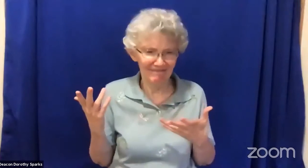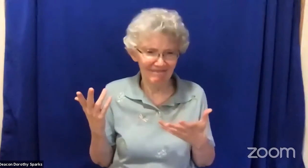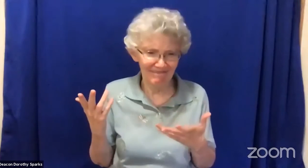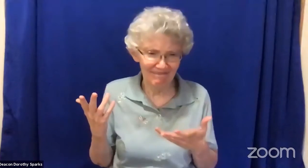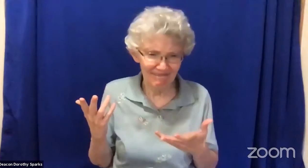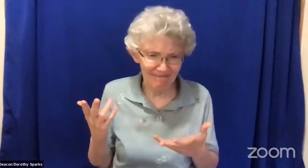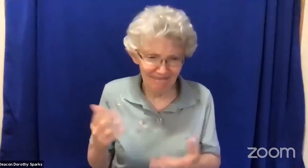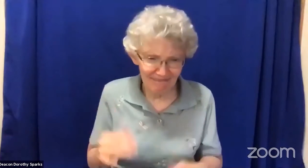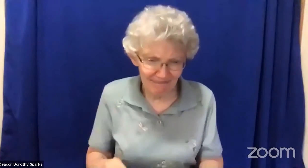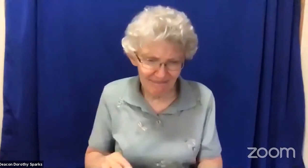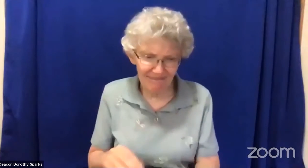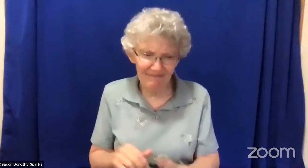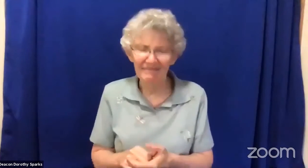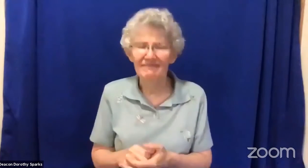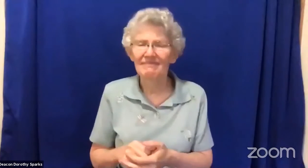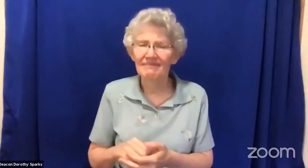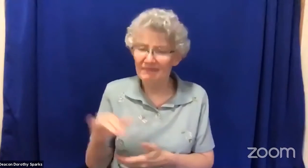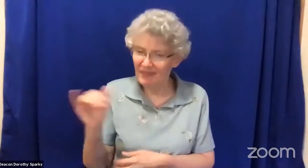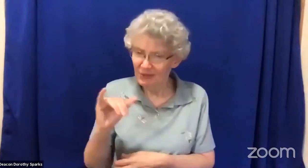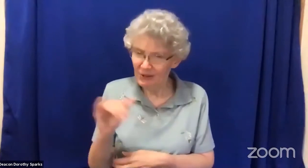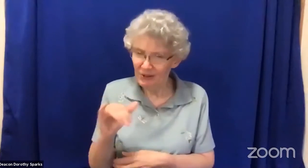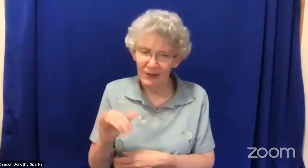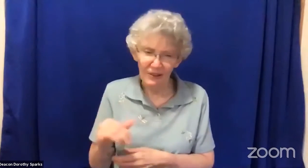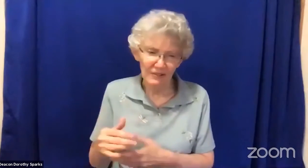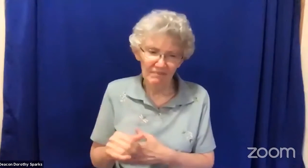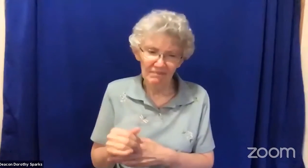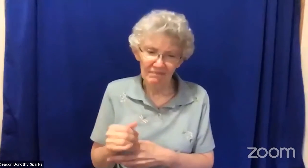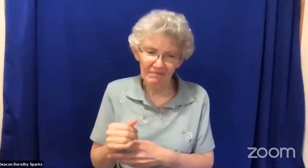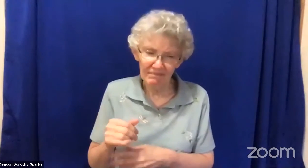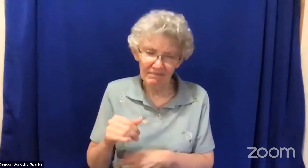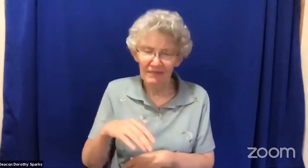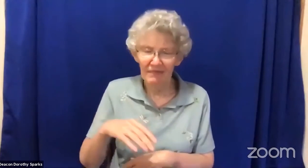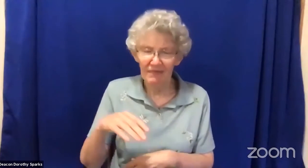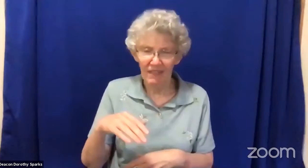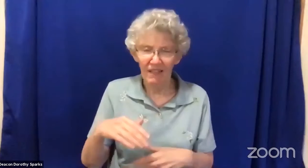why are, why is the white community afraid of black men?